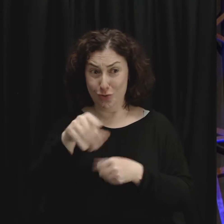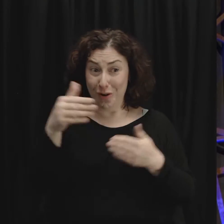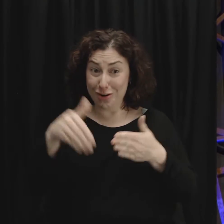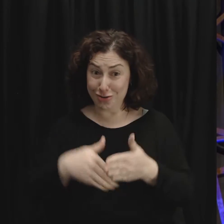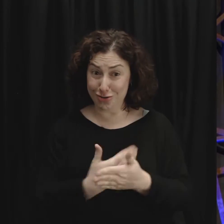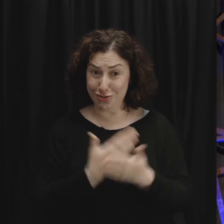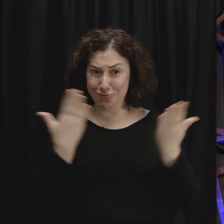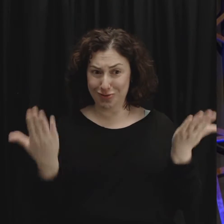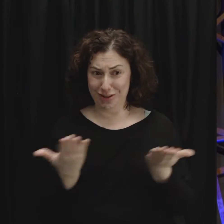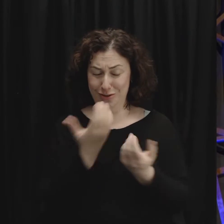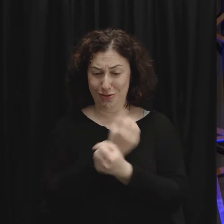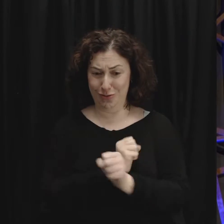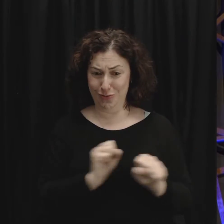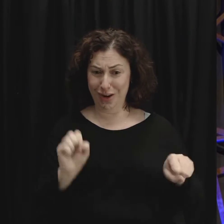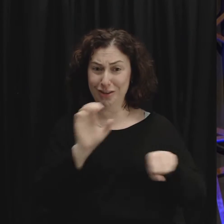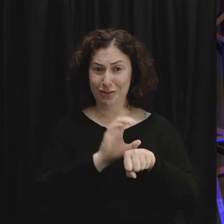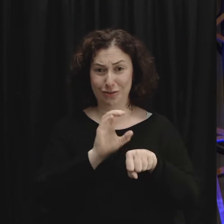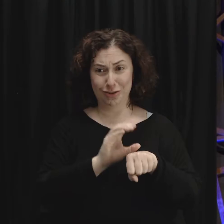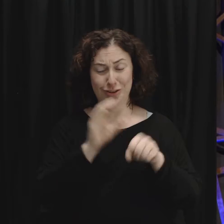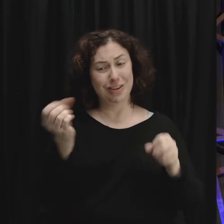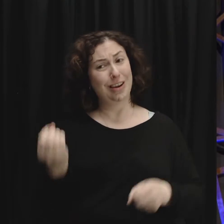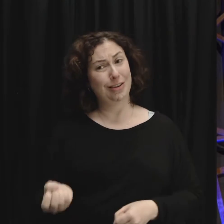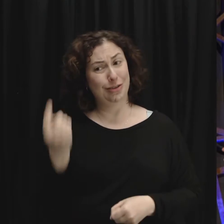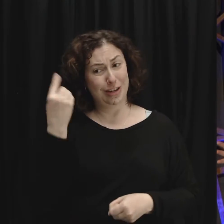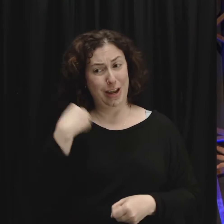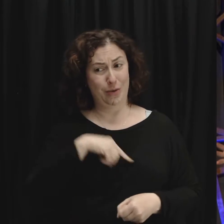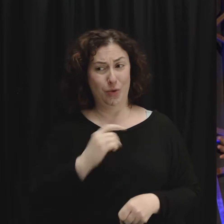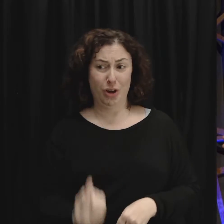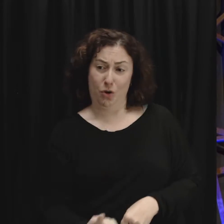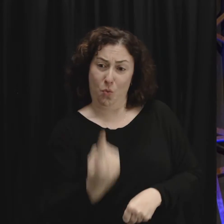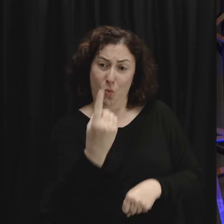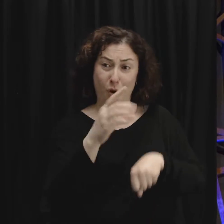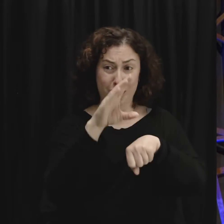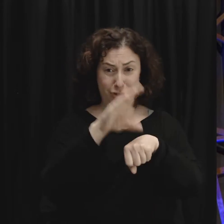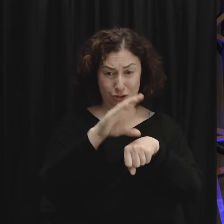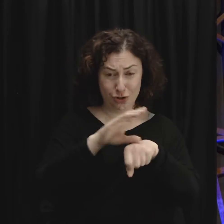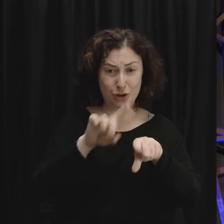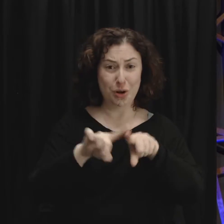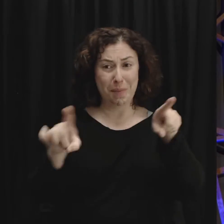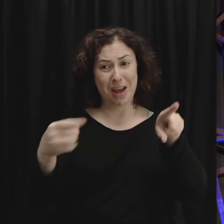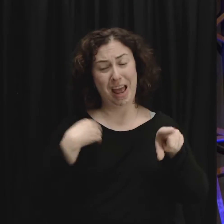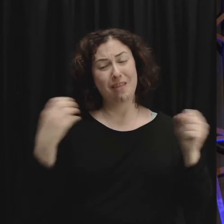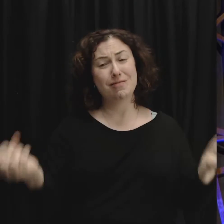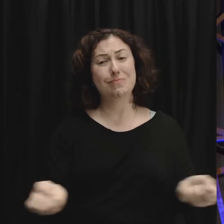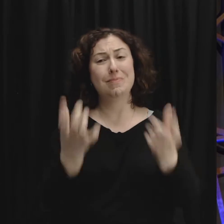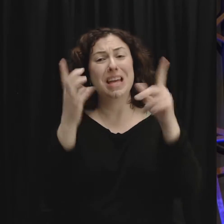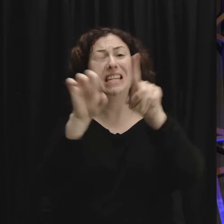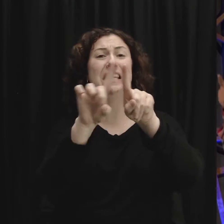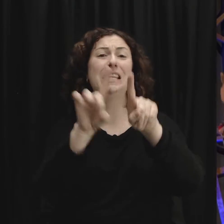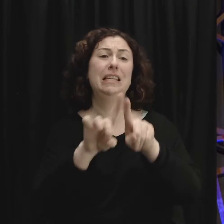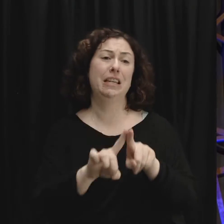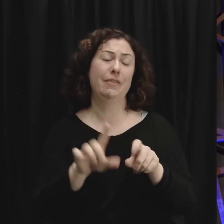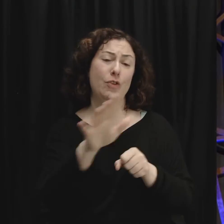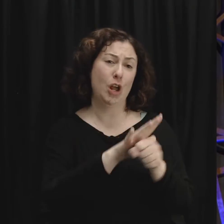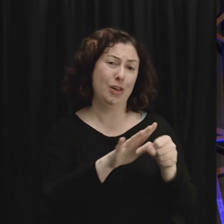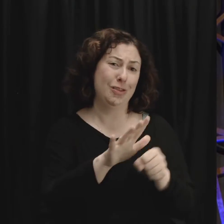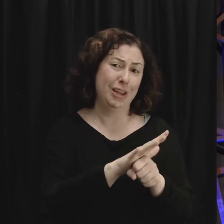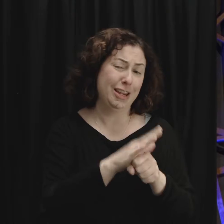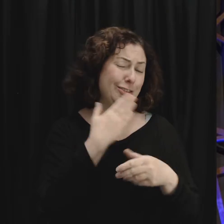something about us. We are one church spread out in multiple locations. And so this morning, I just want to say good morning, not only to those of you gathered here in